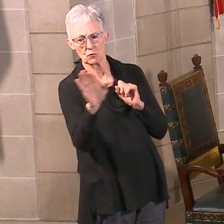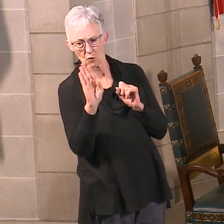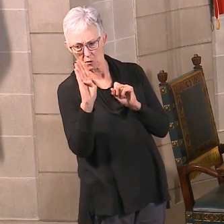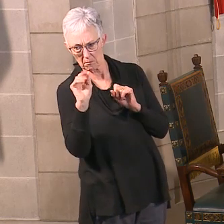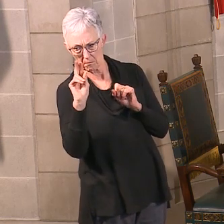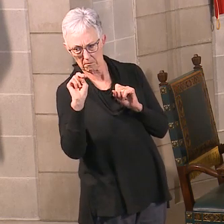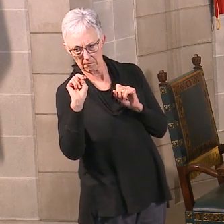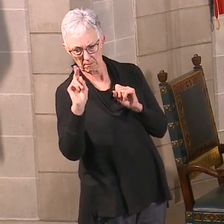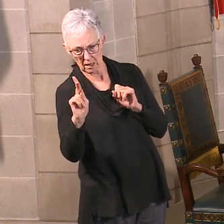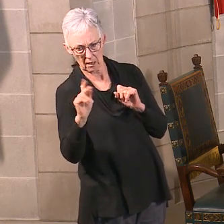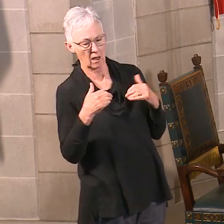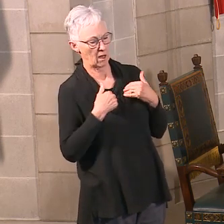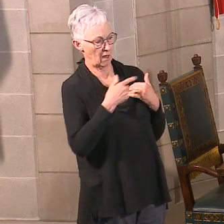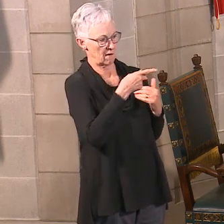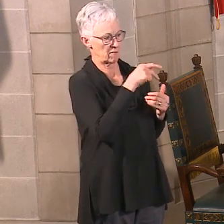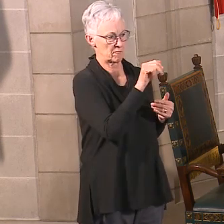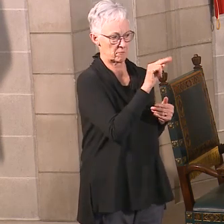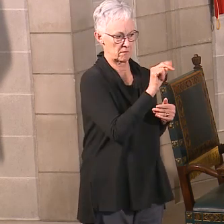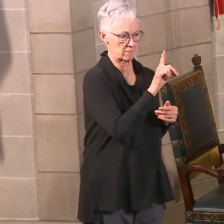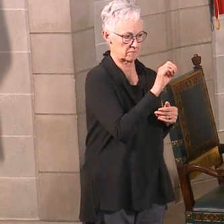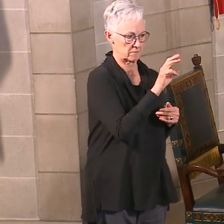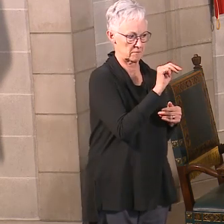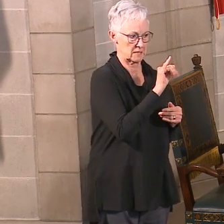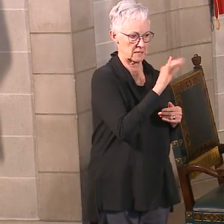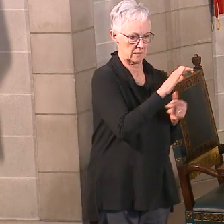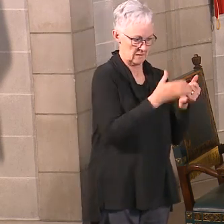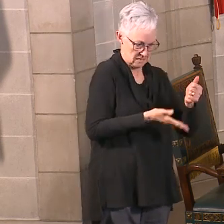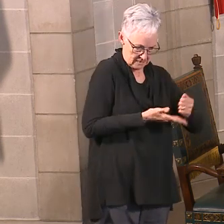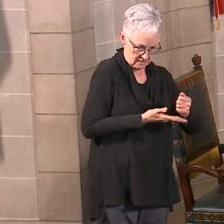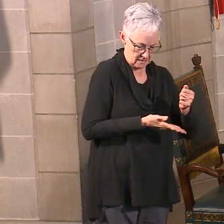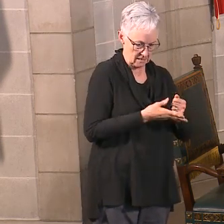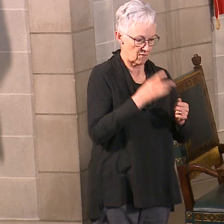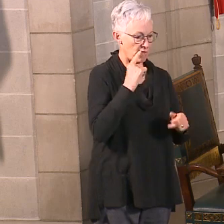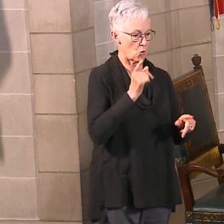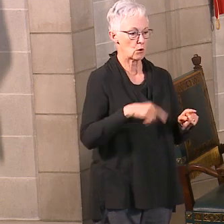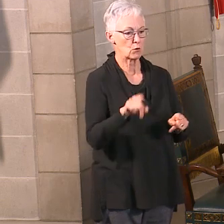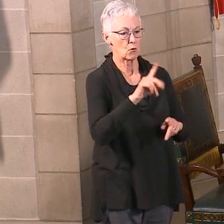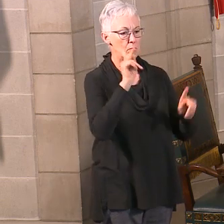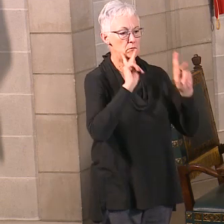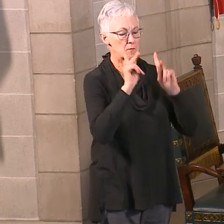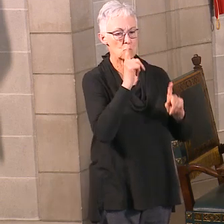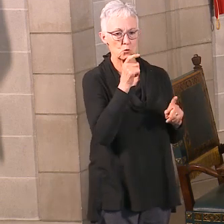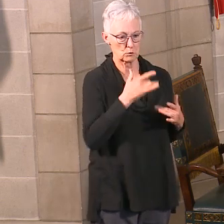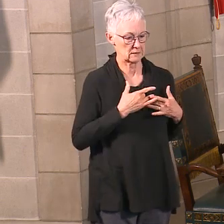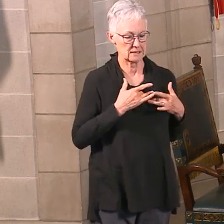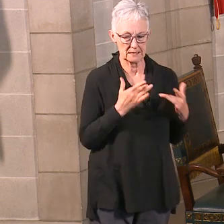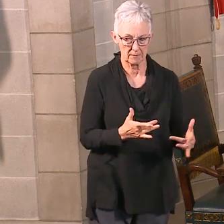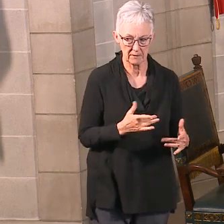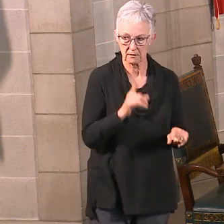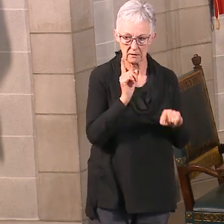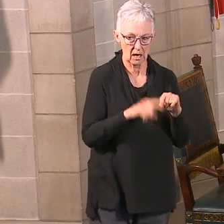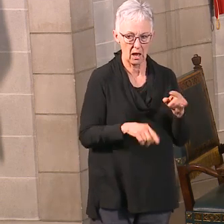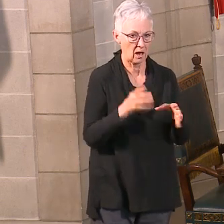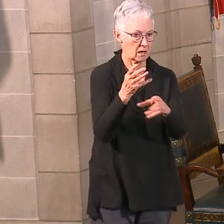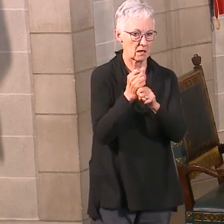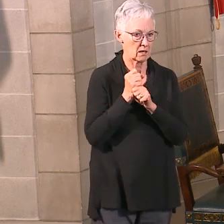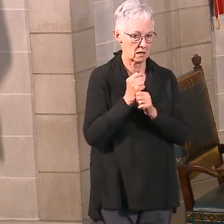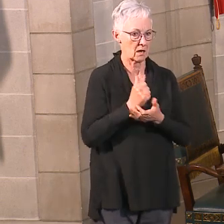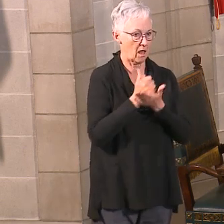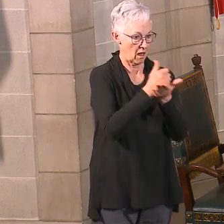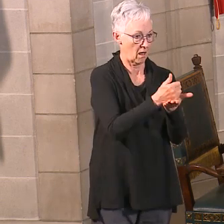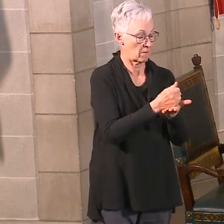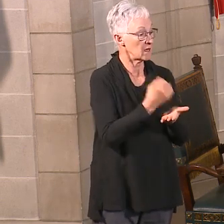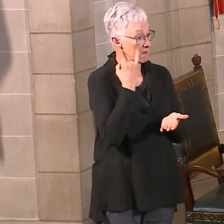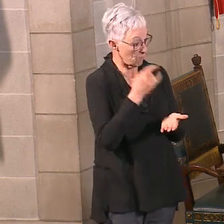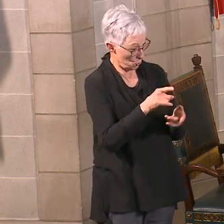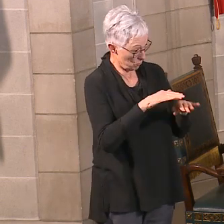assistance is also available for people who would not traditionally be available to get that help. So again, if you're a nonprofit and you're paying into the unemployment system,